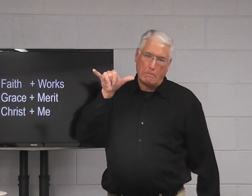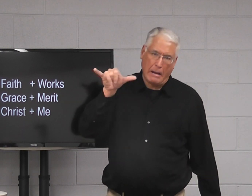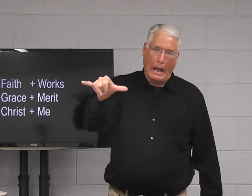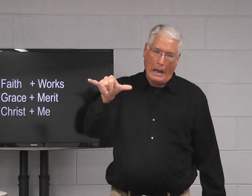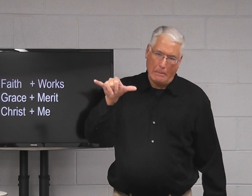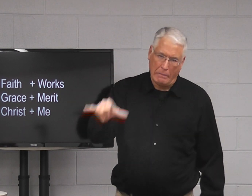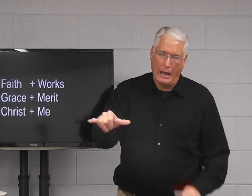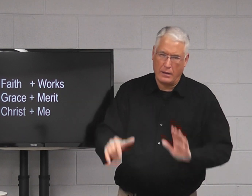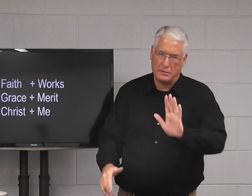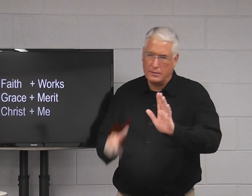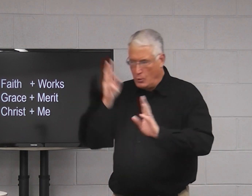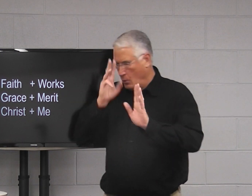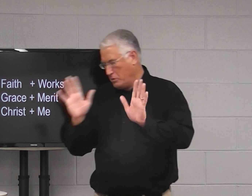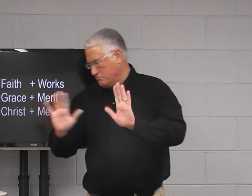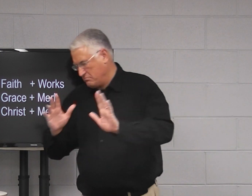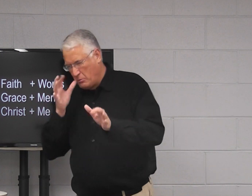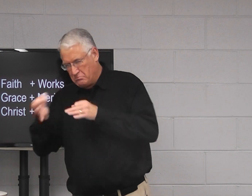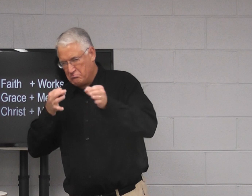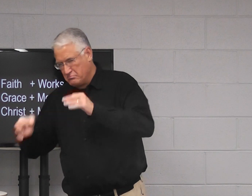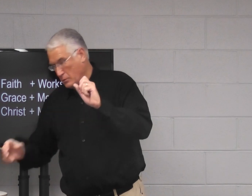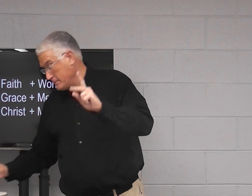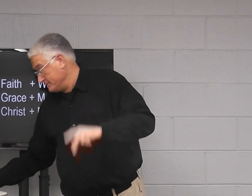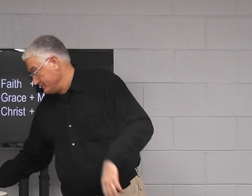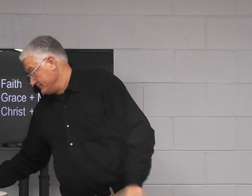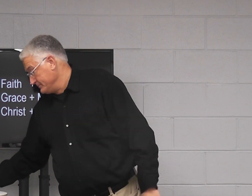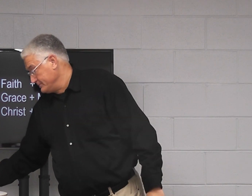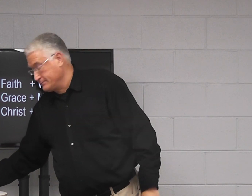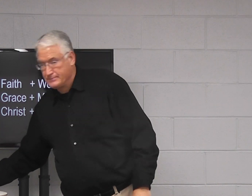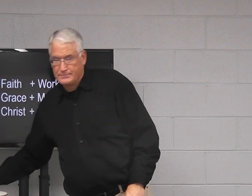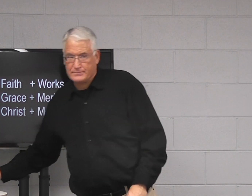I know I'm going to give you a big word and I don't want you to feel overwhelmed.